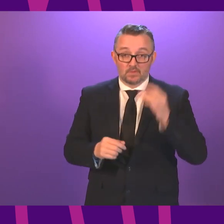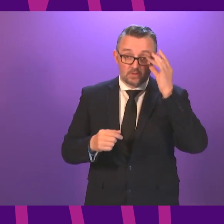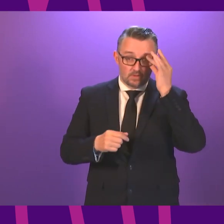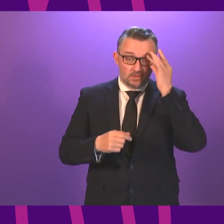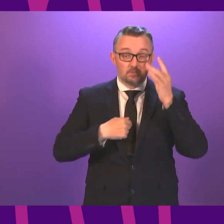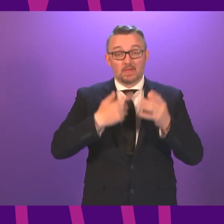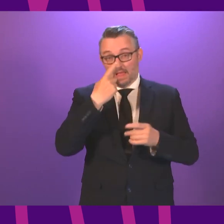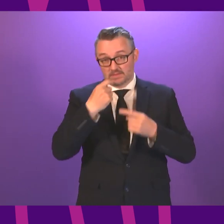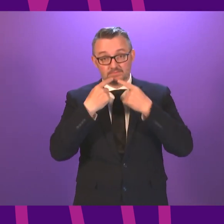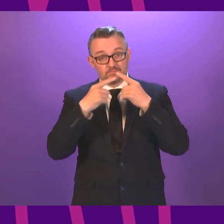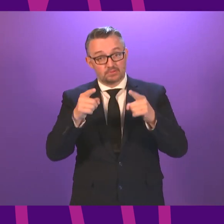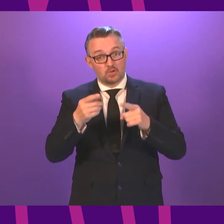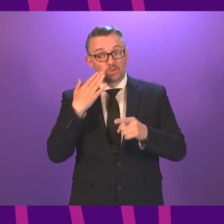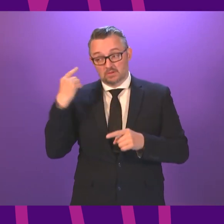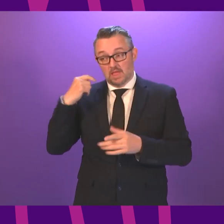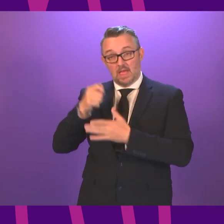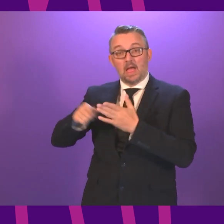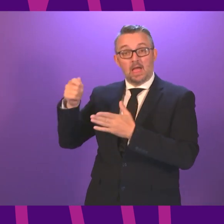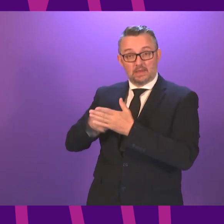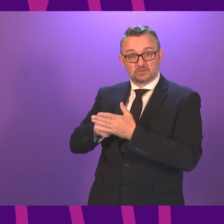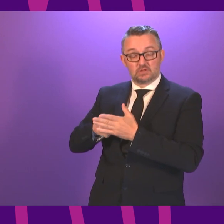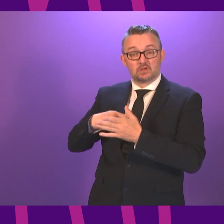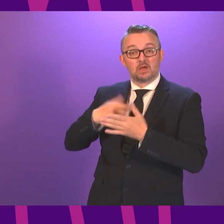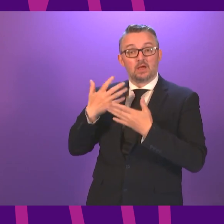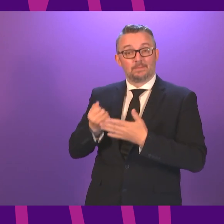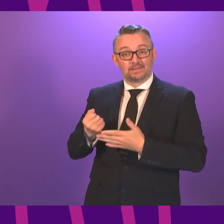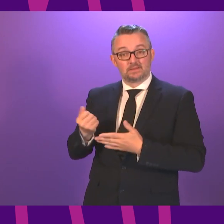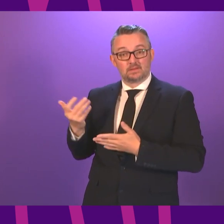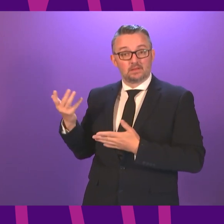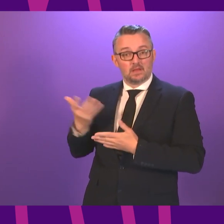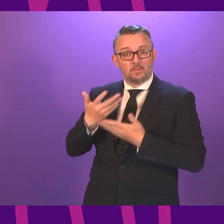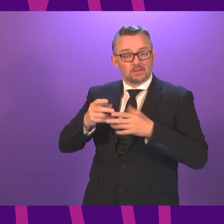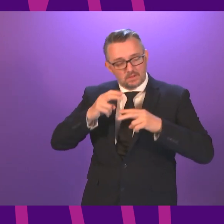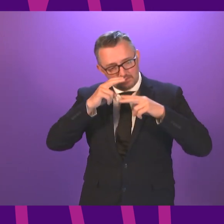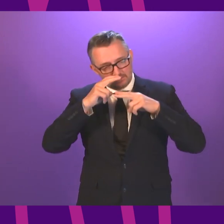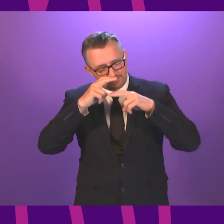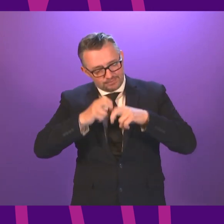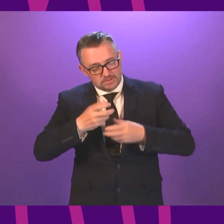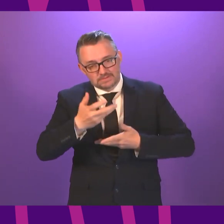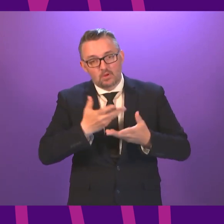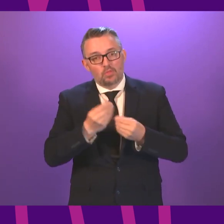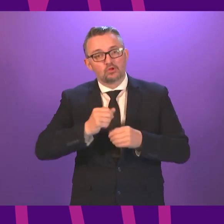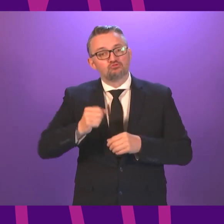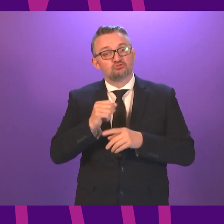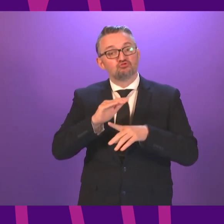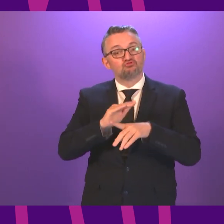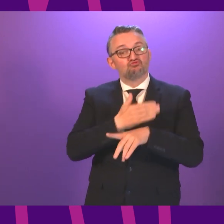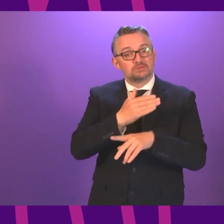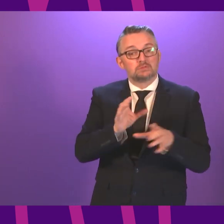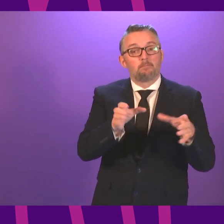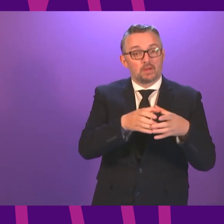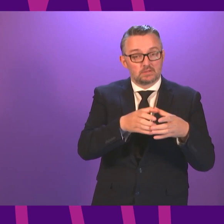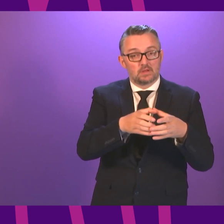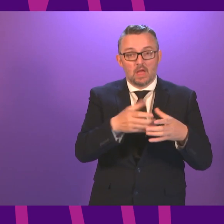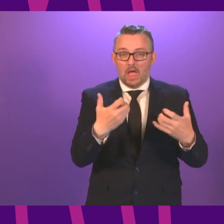share with Parliament today, since the election, I have had a series of exploratory discussions with the Scottish Green Party about how